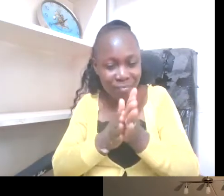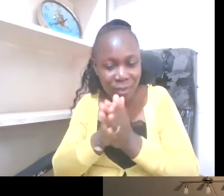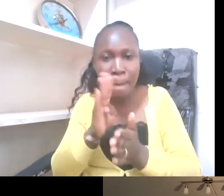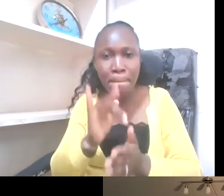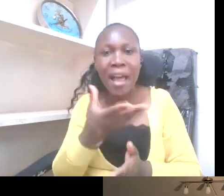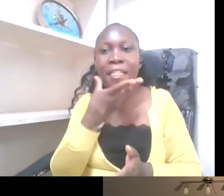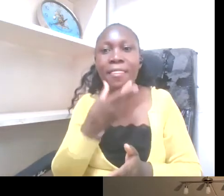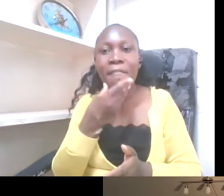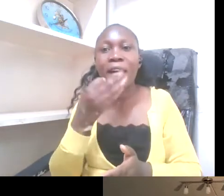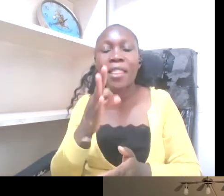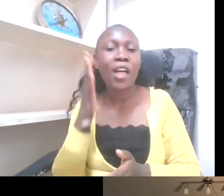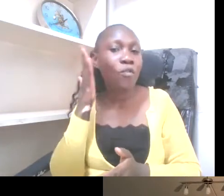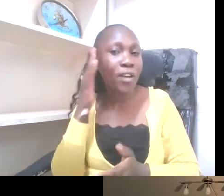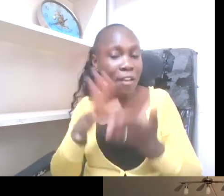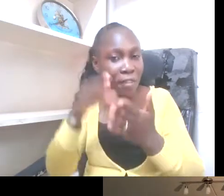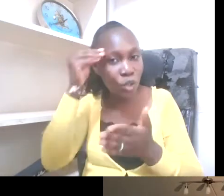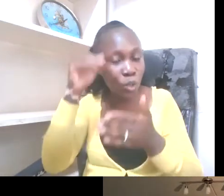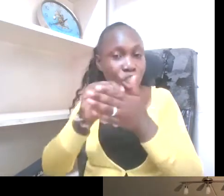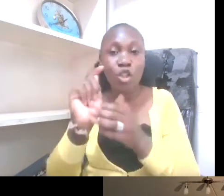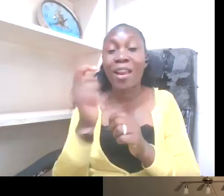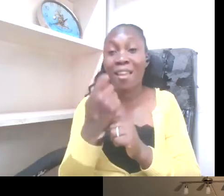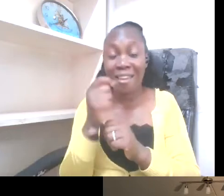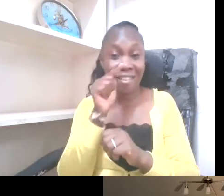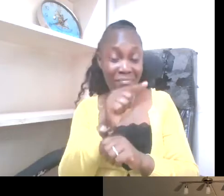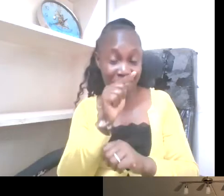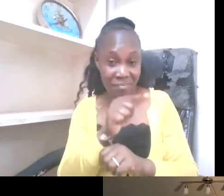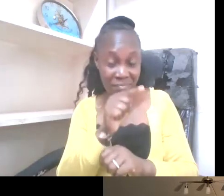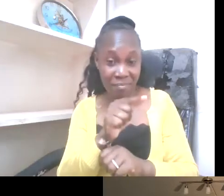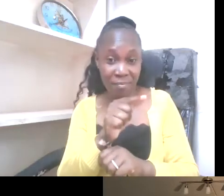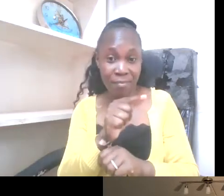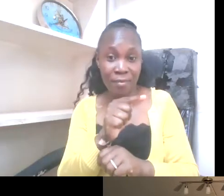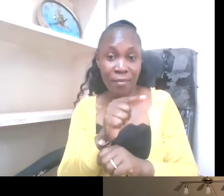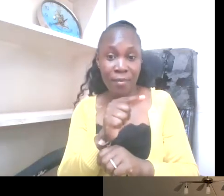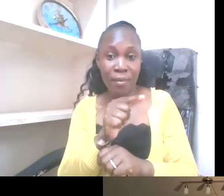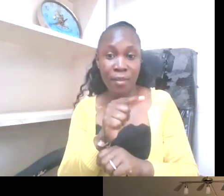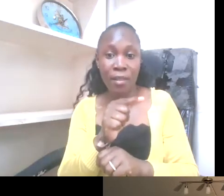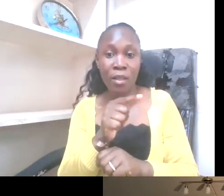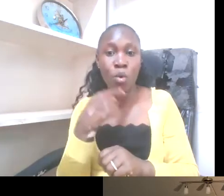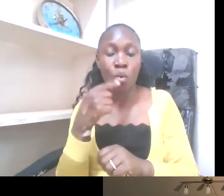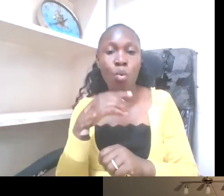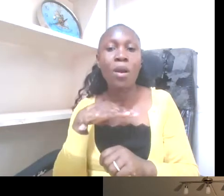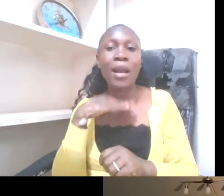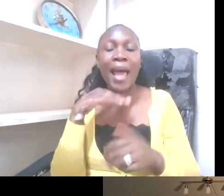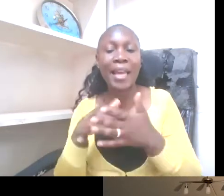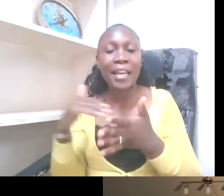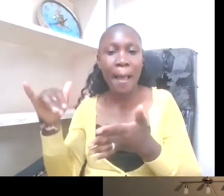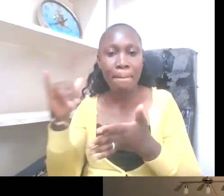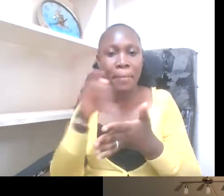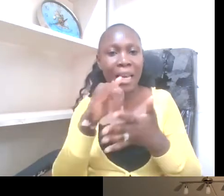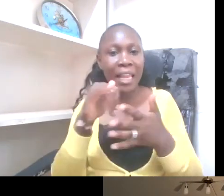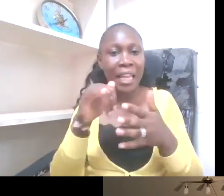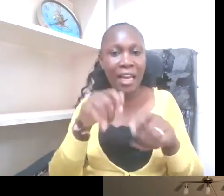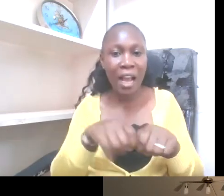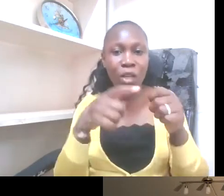who unfortunately died in a plane crash. And that was Dr. Andrew